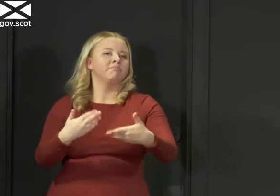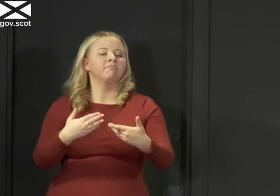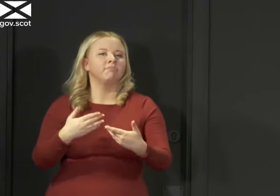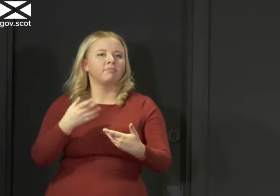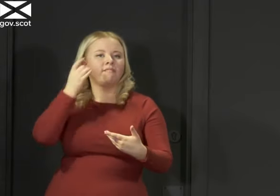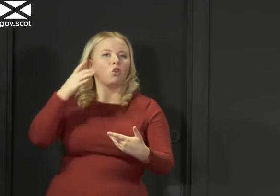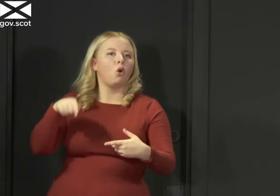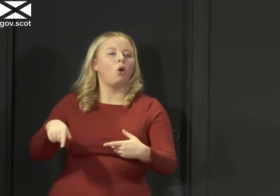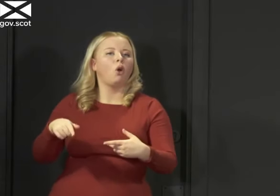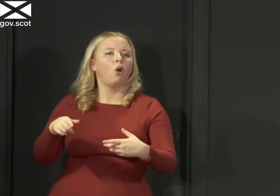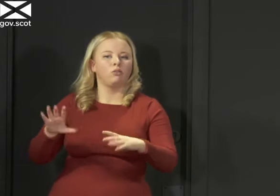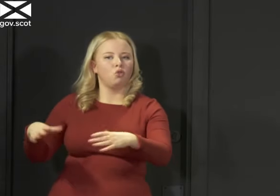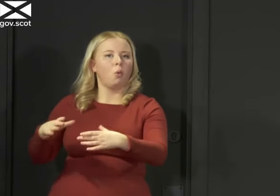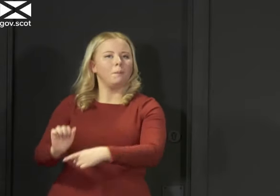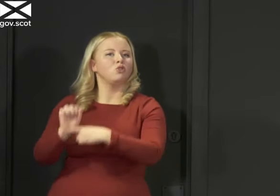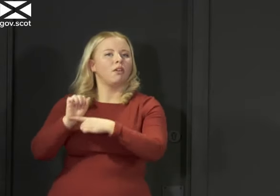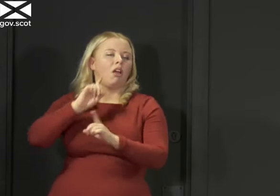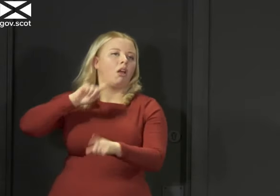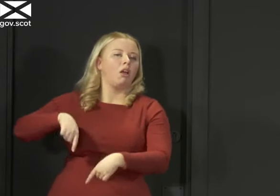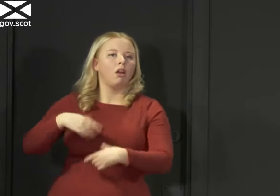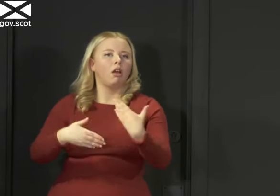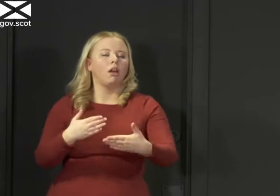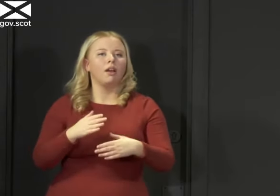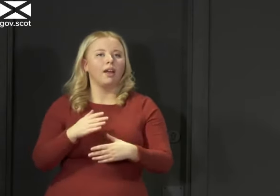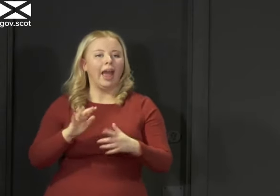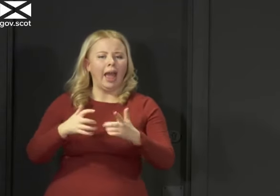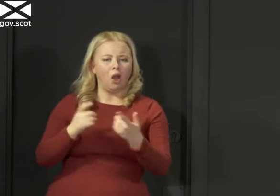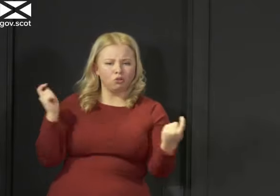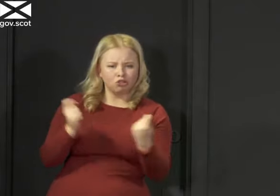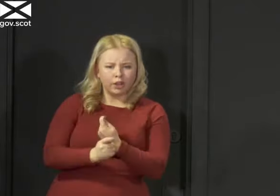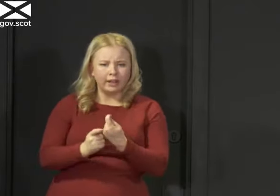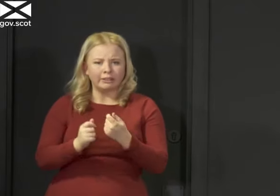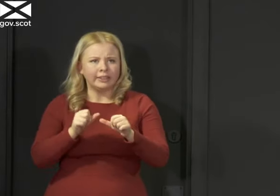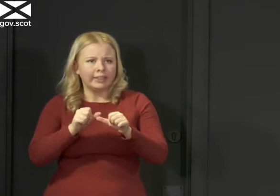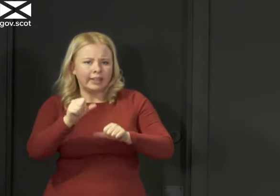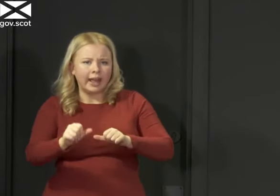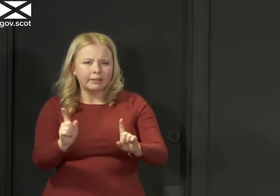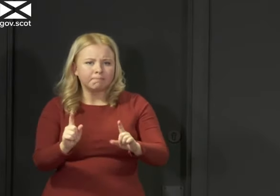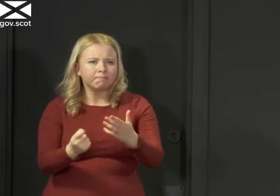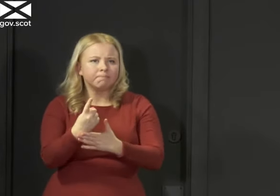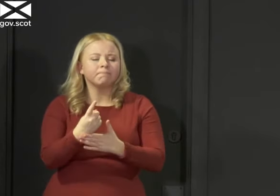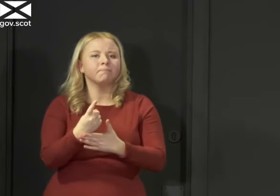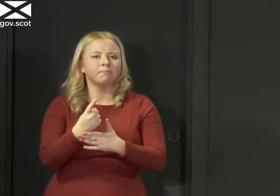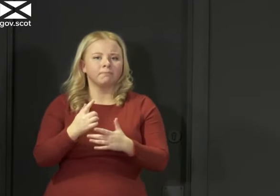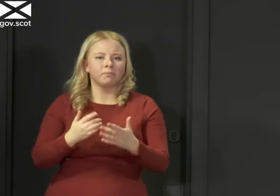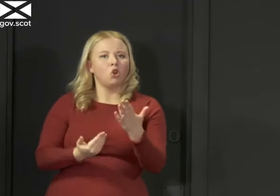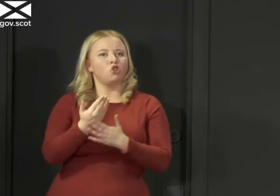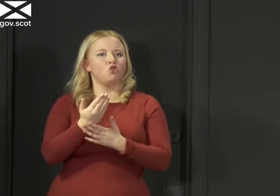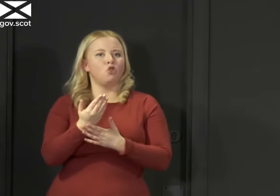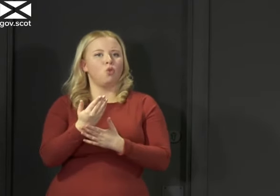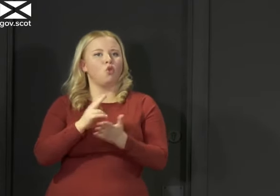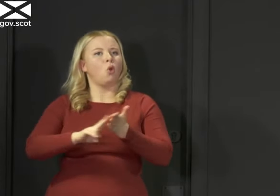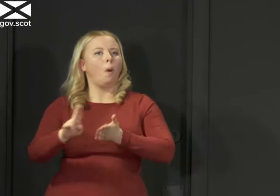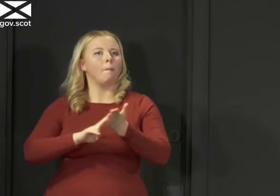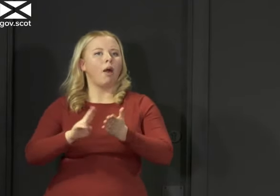our next steps in tackling this virus and about how we adapt to living with a new normal where this virus will be present for